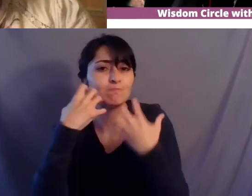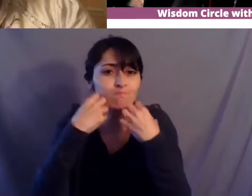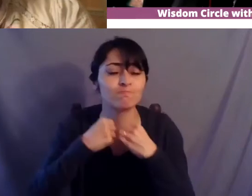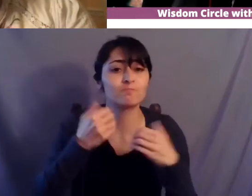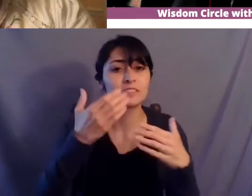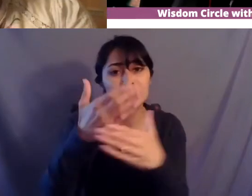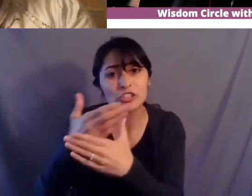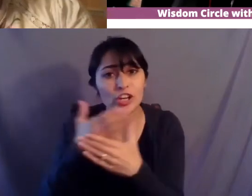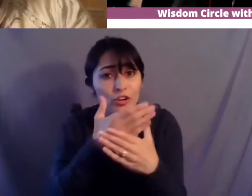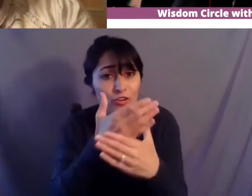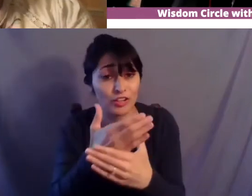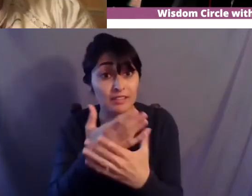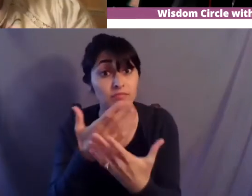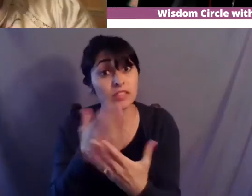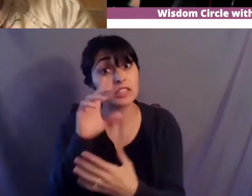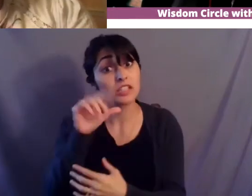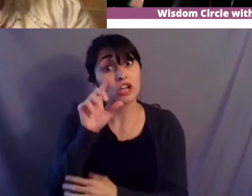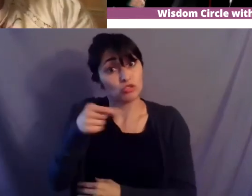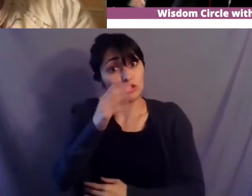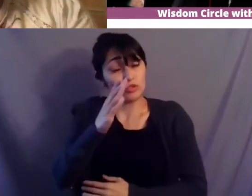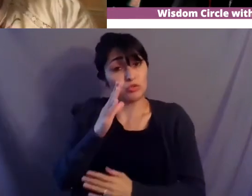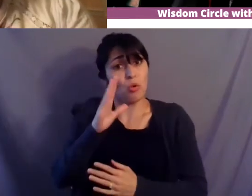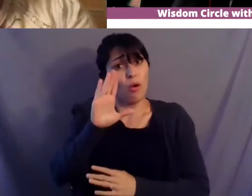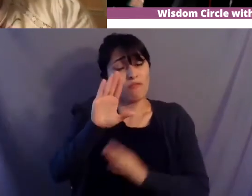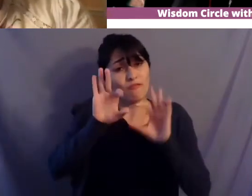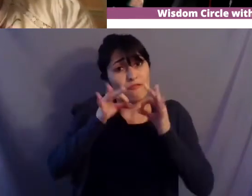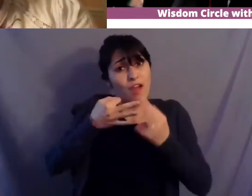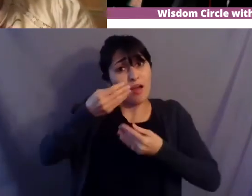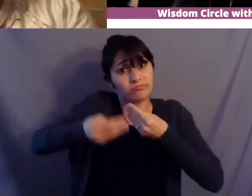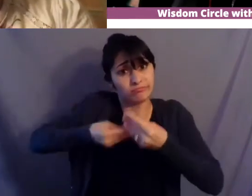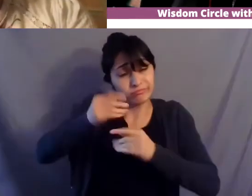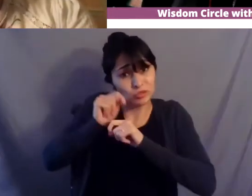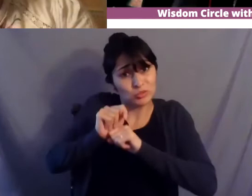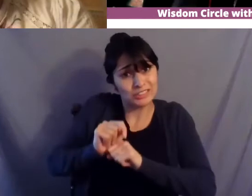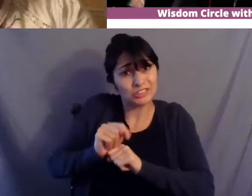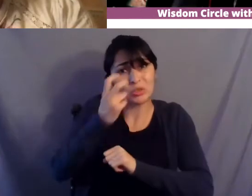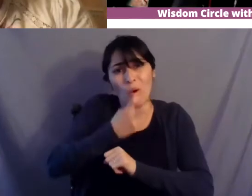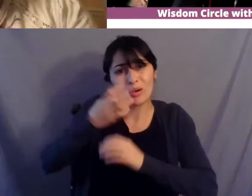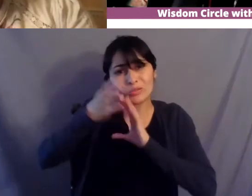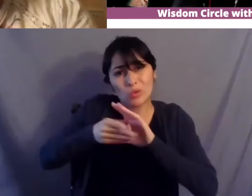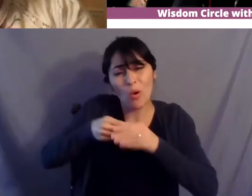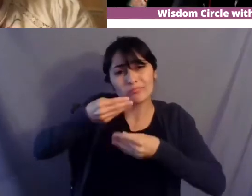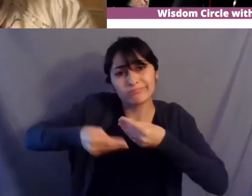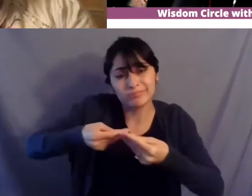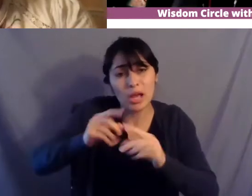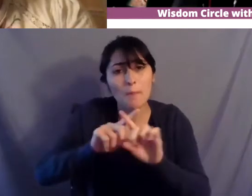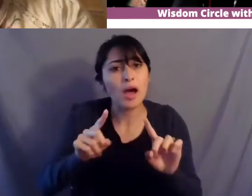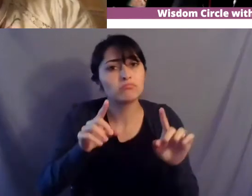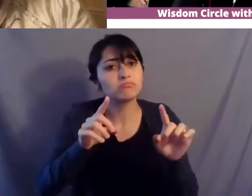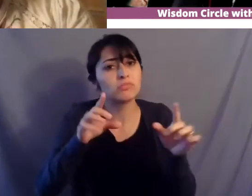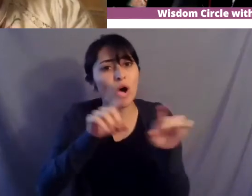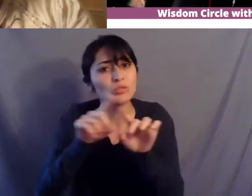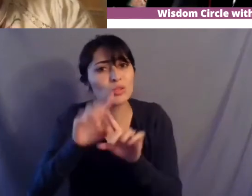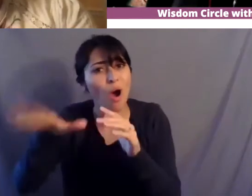from your oral family traditions that have been handed down from your great grandparents but also from all the vast array of